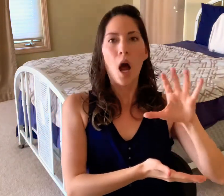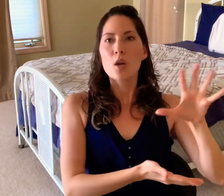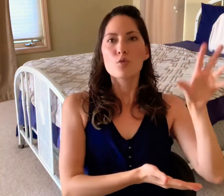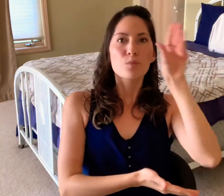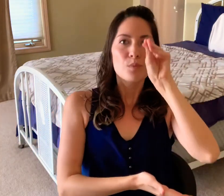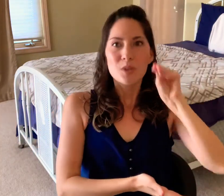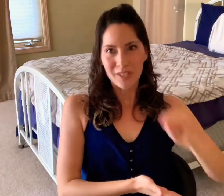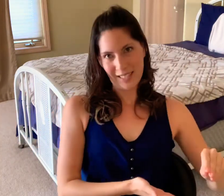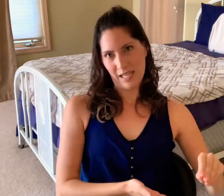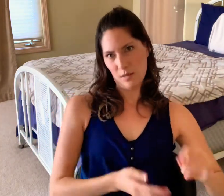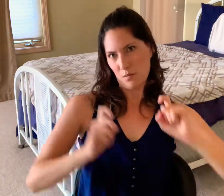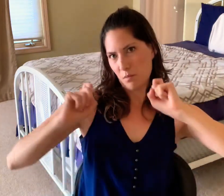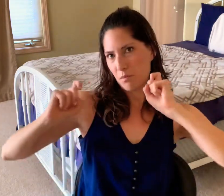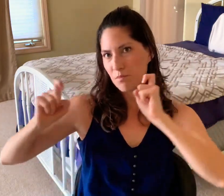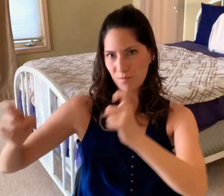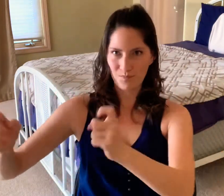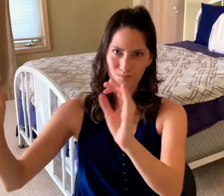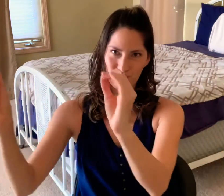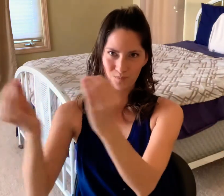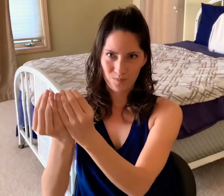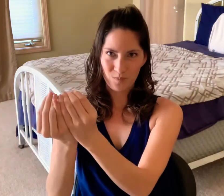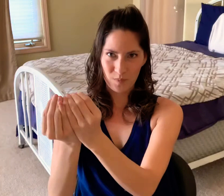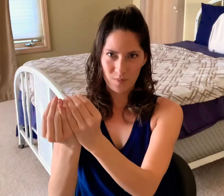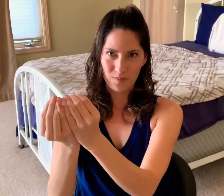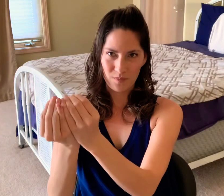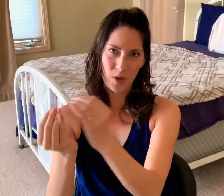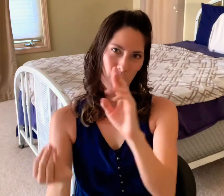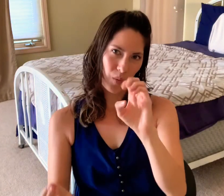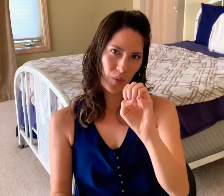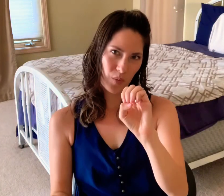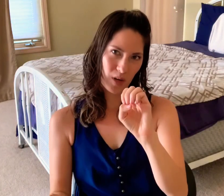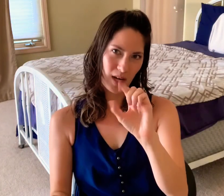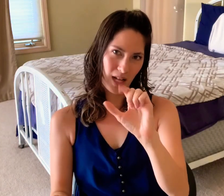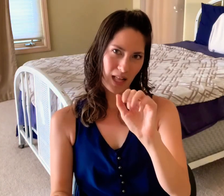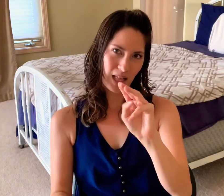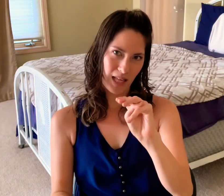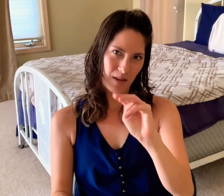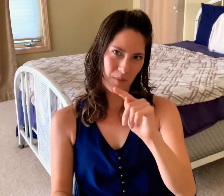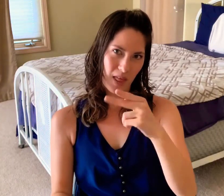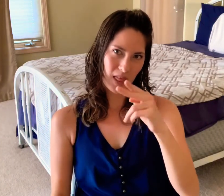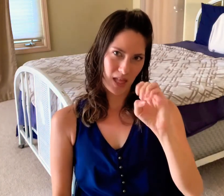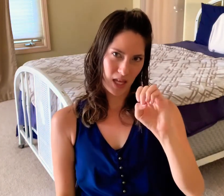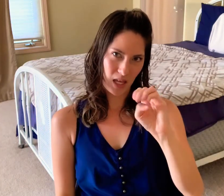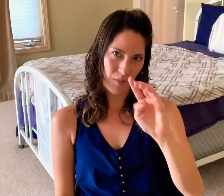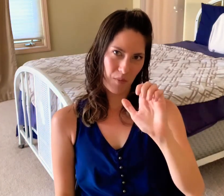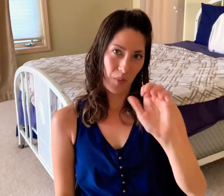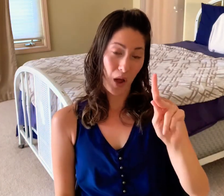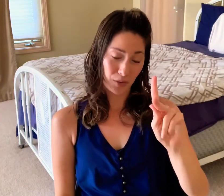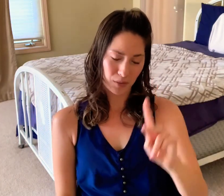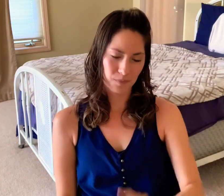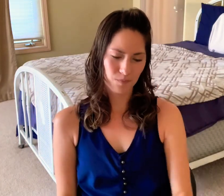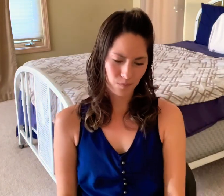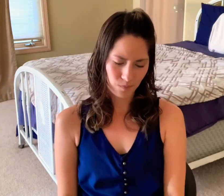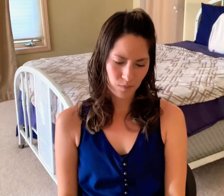For any of those purchases, 100% of my earnings will be given to Reclaim the Block